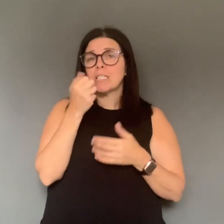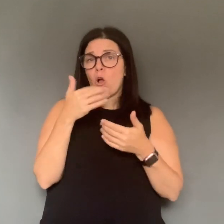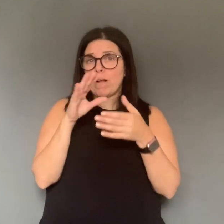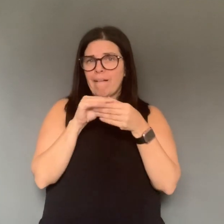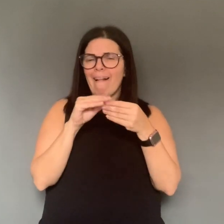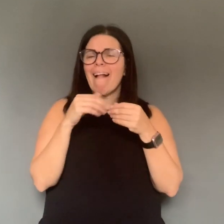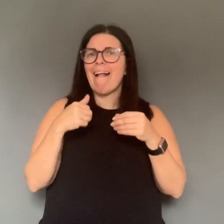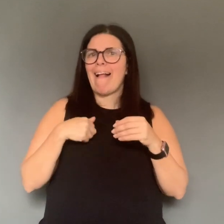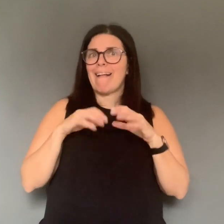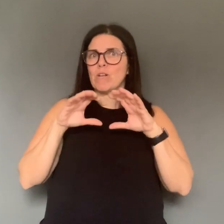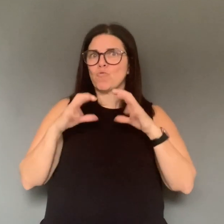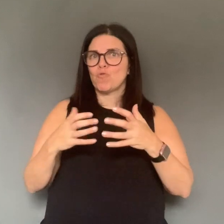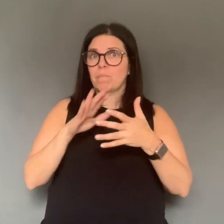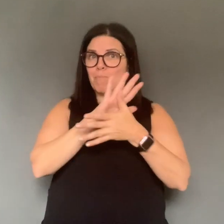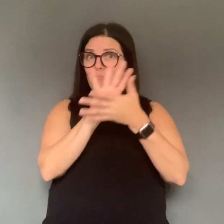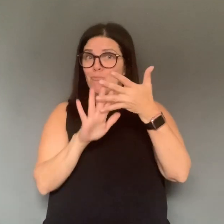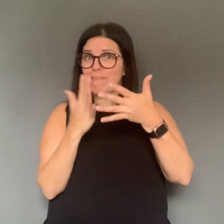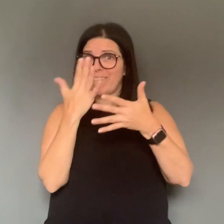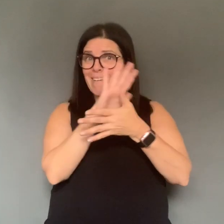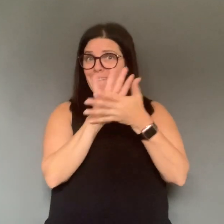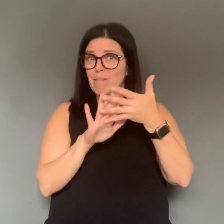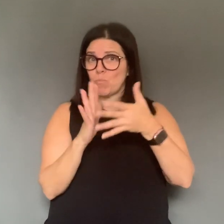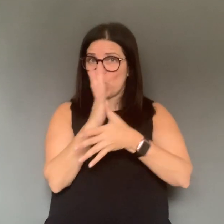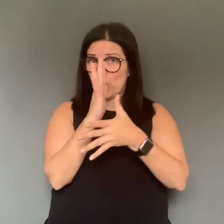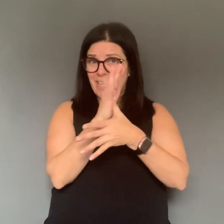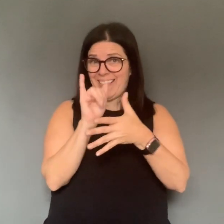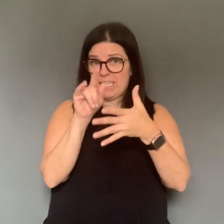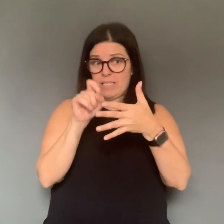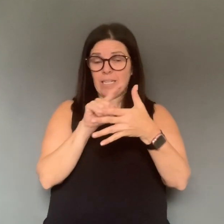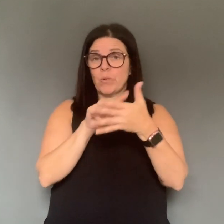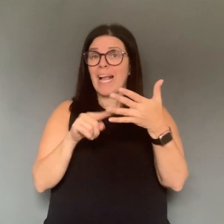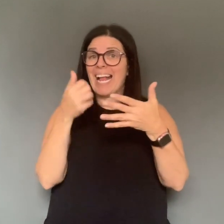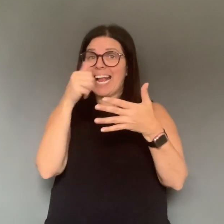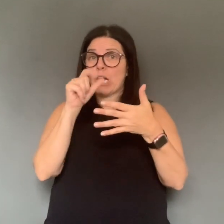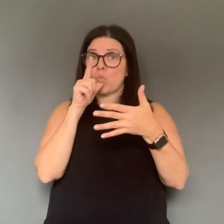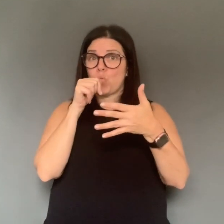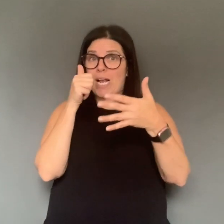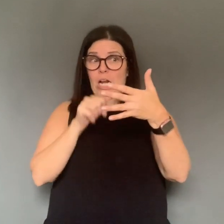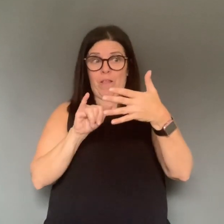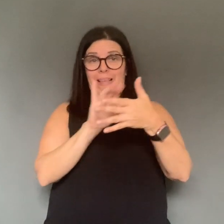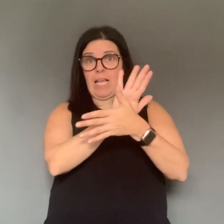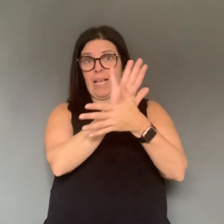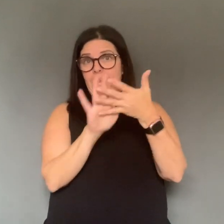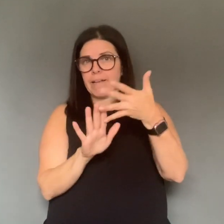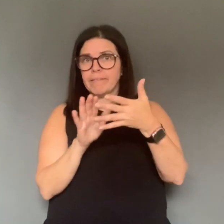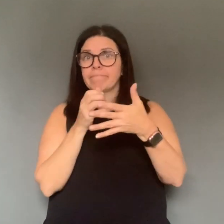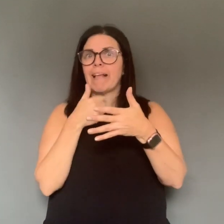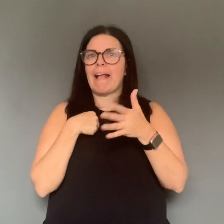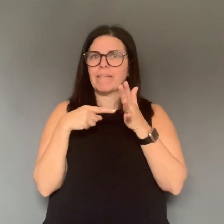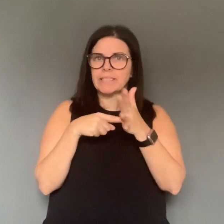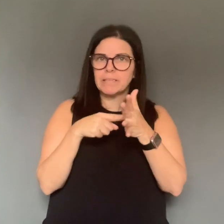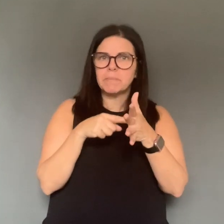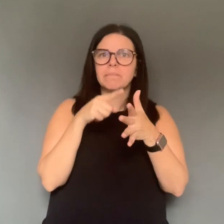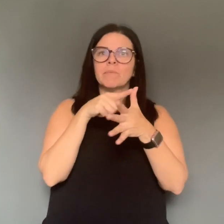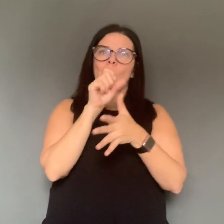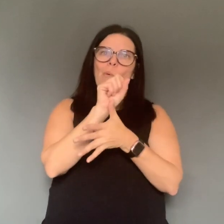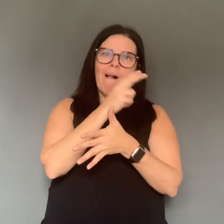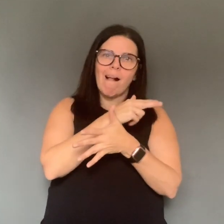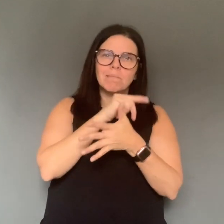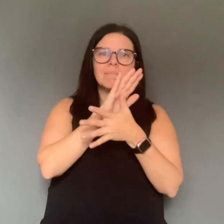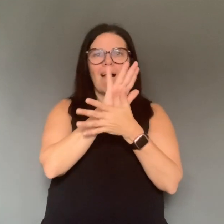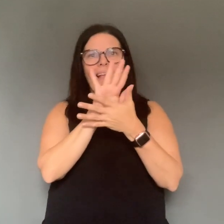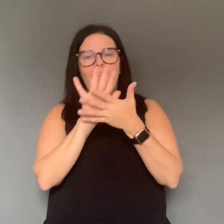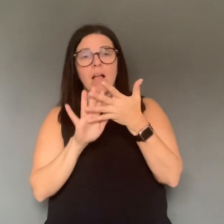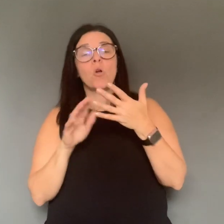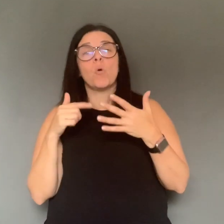those tests, as Teresa mentioned, that there are some of these priority groups that were prioritized for testing. So anyone